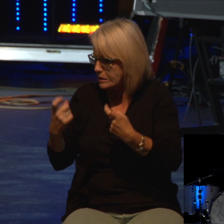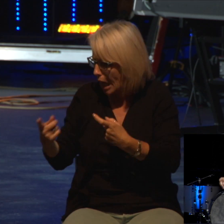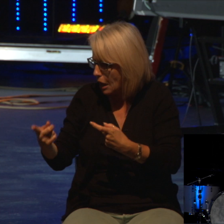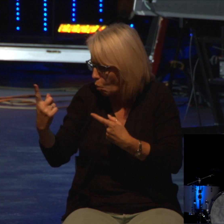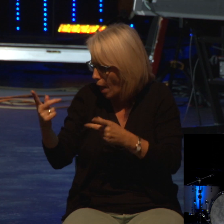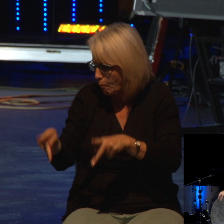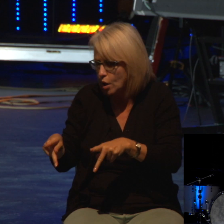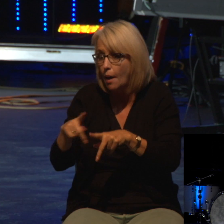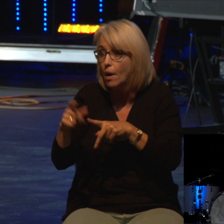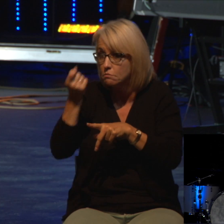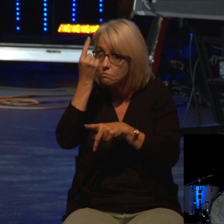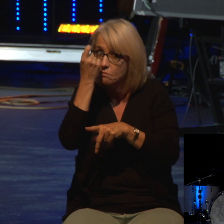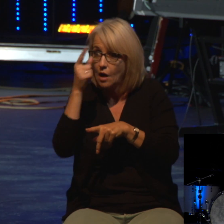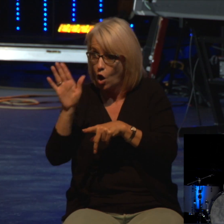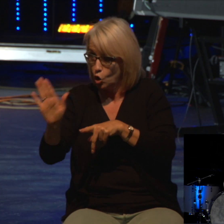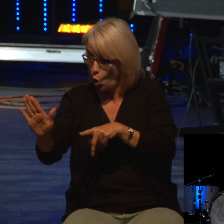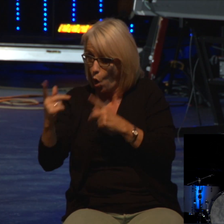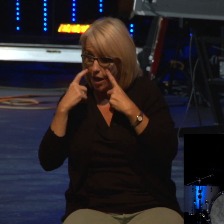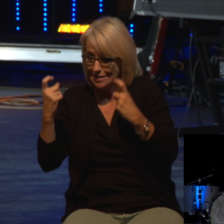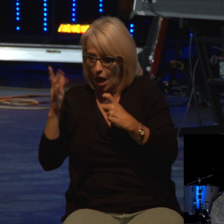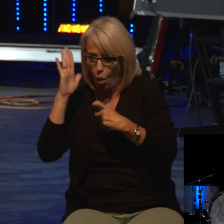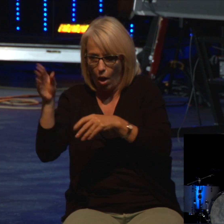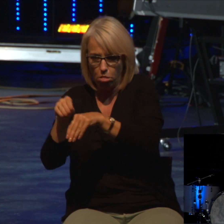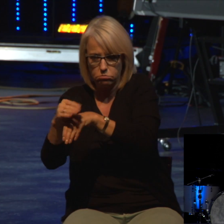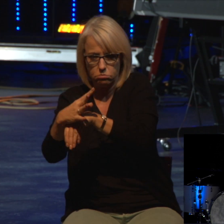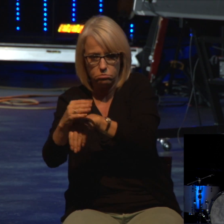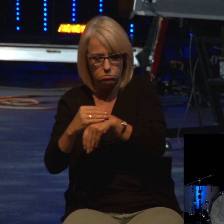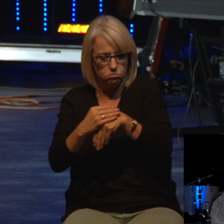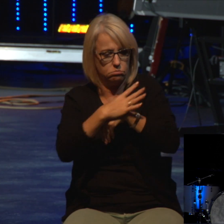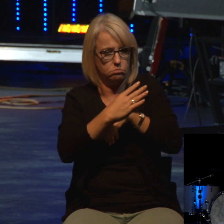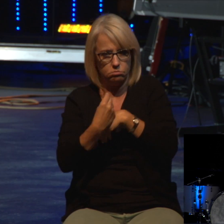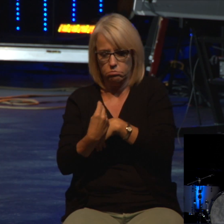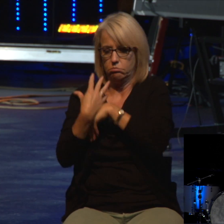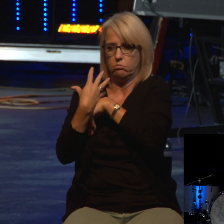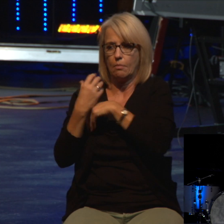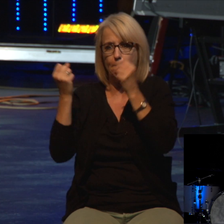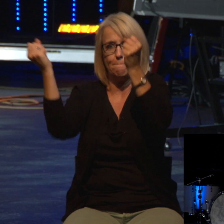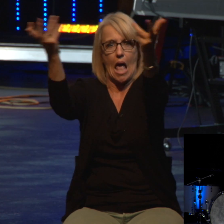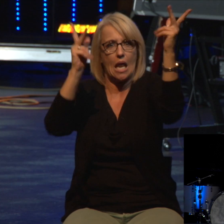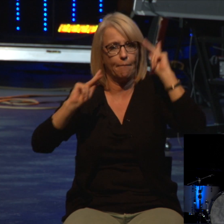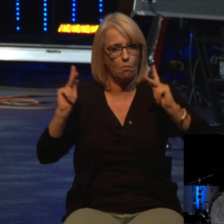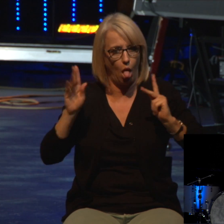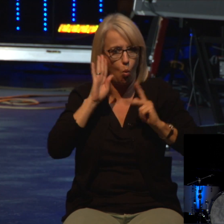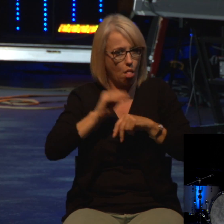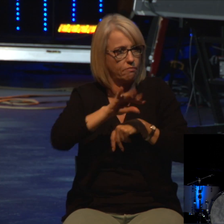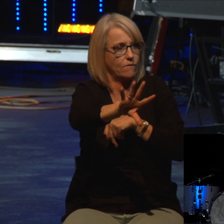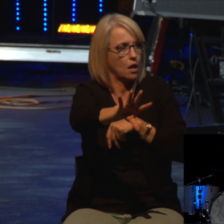But when you sin, it's going to affect more than you. It's going to affect a lot of people. We know